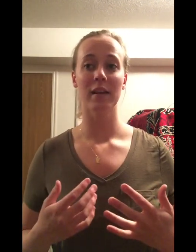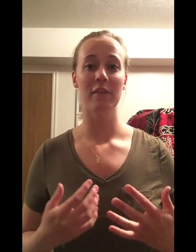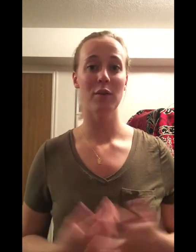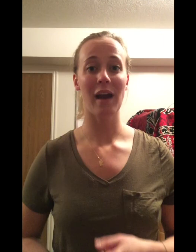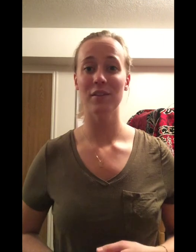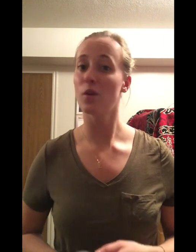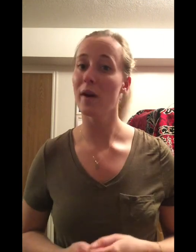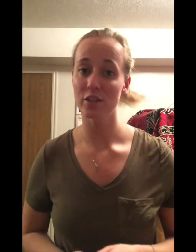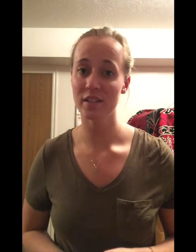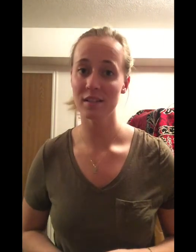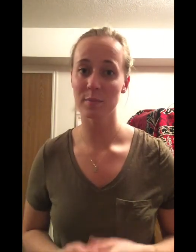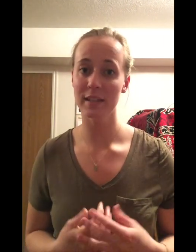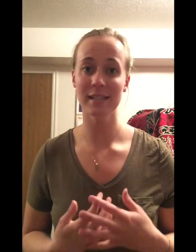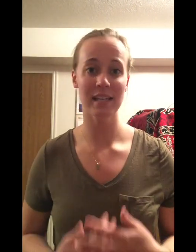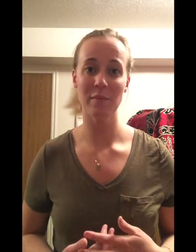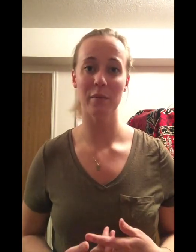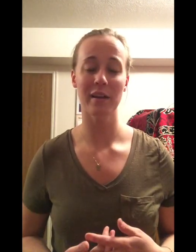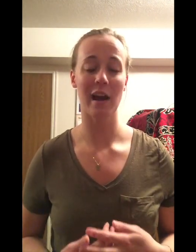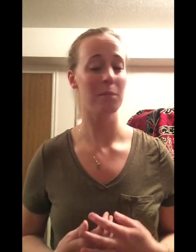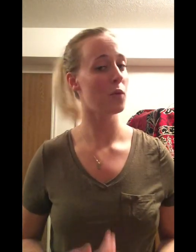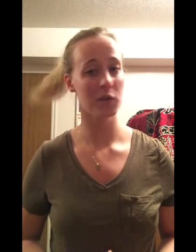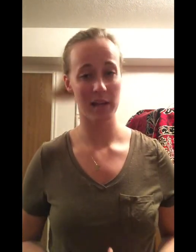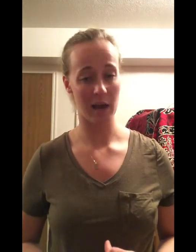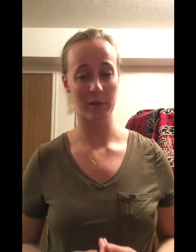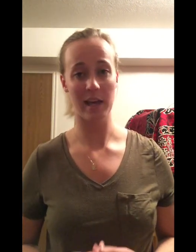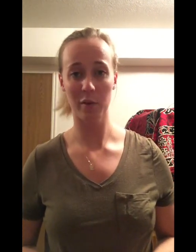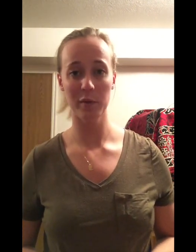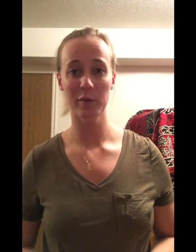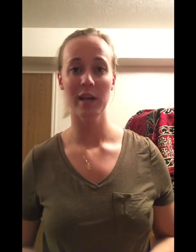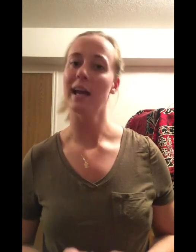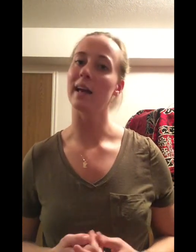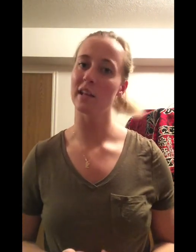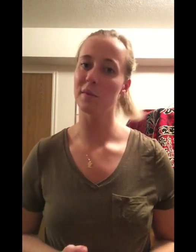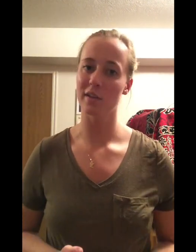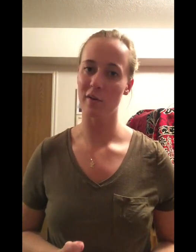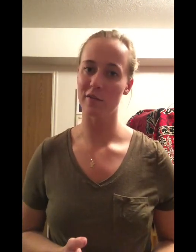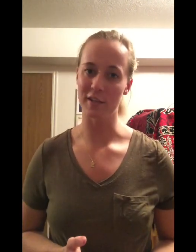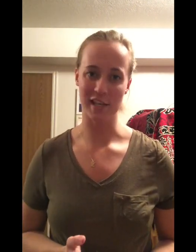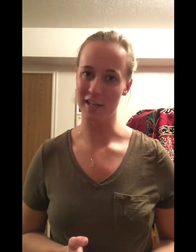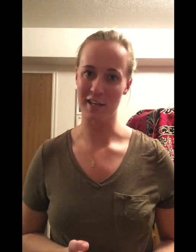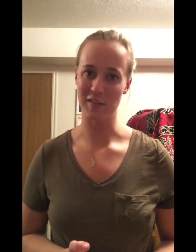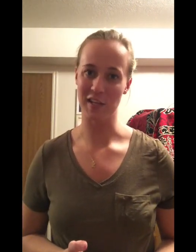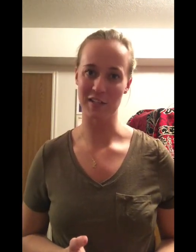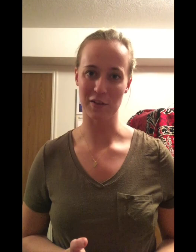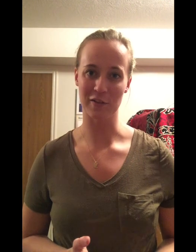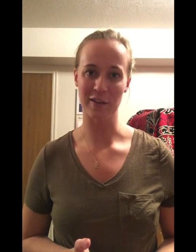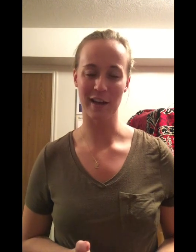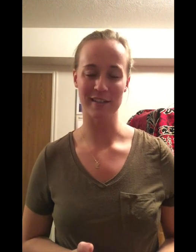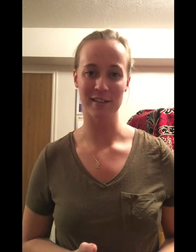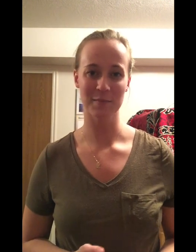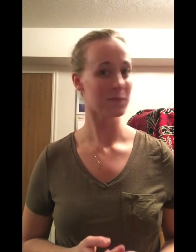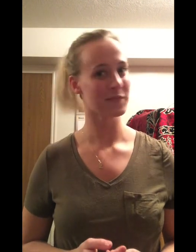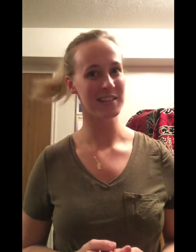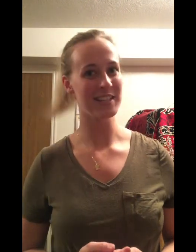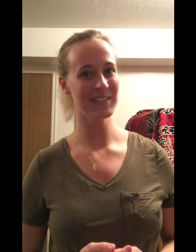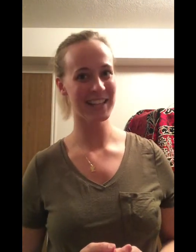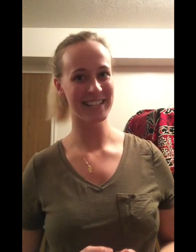If you have any questions, please email me. I'm more than happy to help you and let me know if there's anything else I can do for you guys. See you in class.